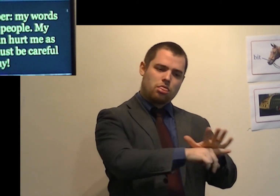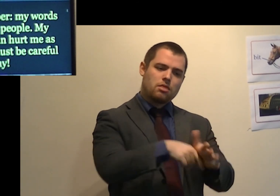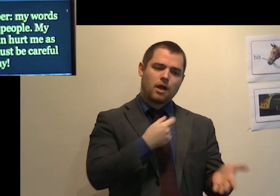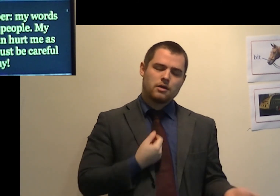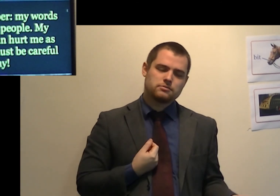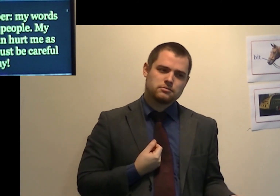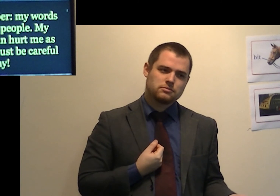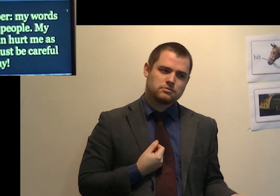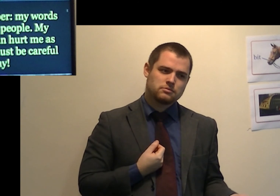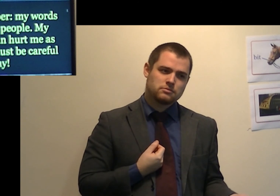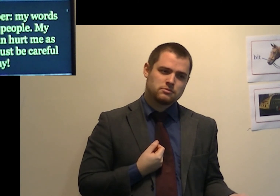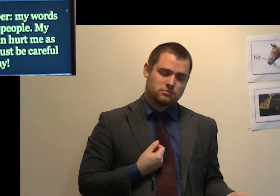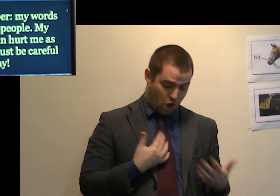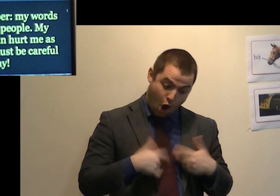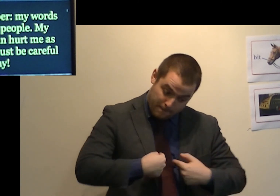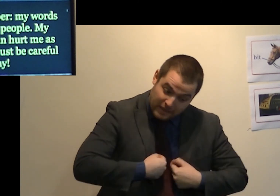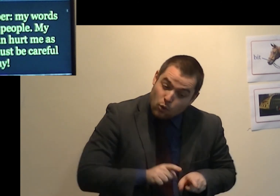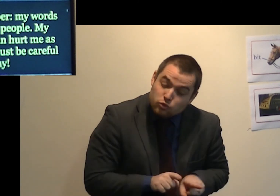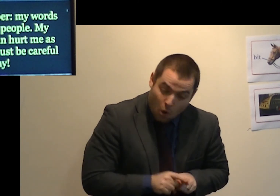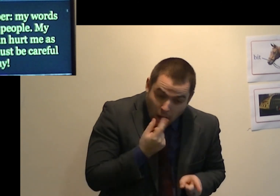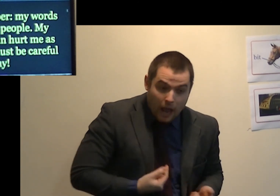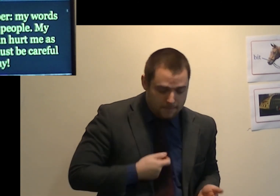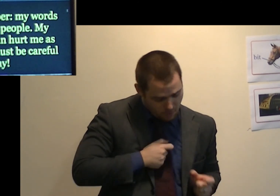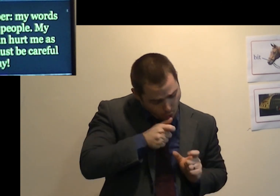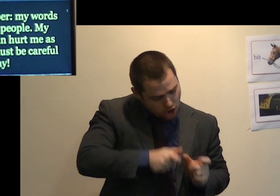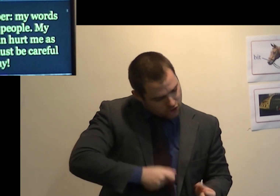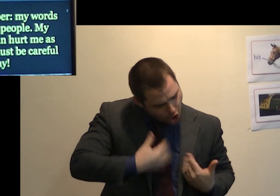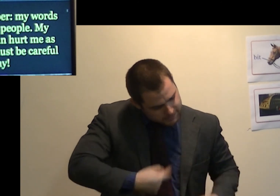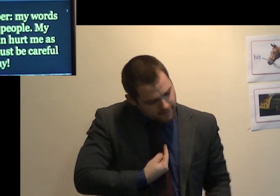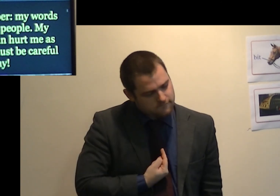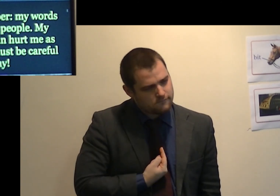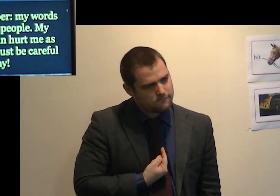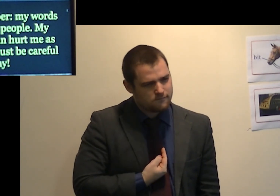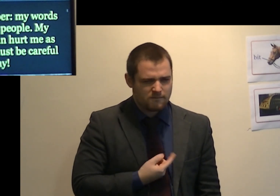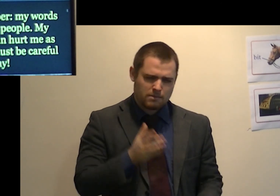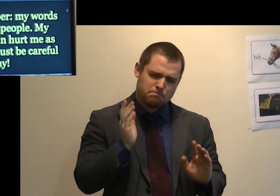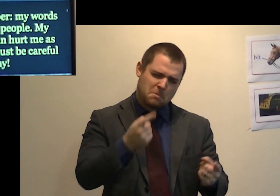hurt me as well. I must be careful what I say.